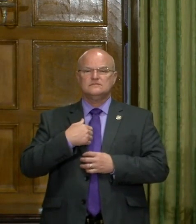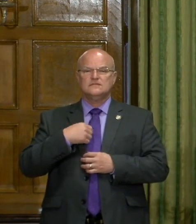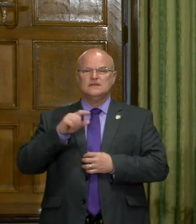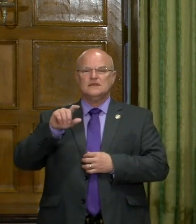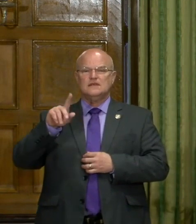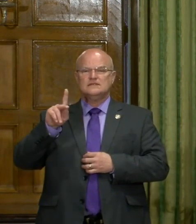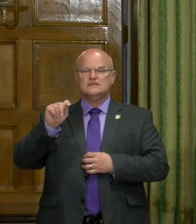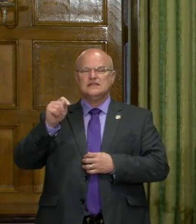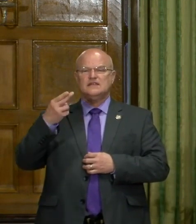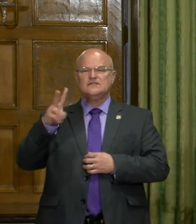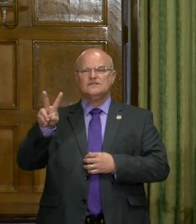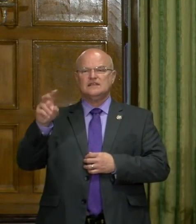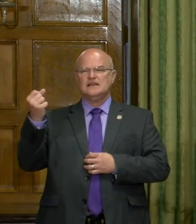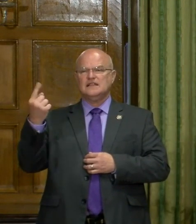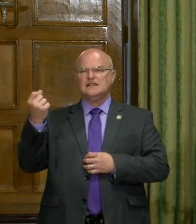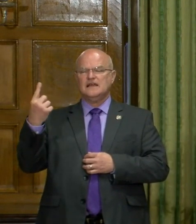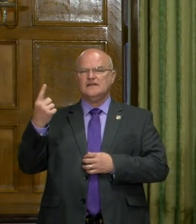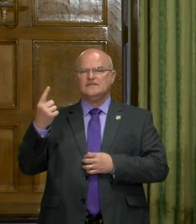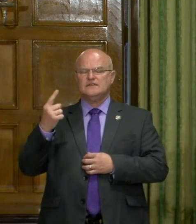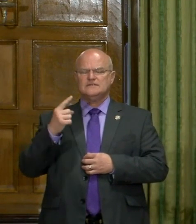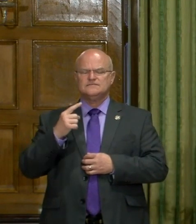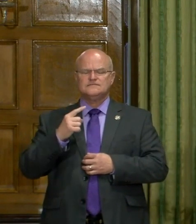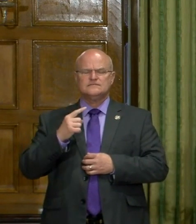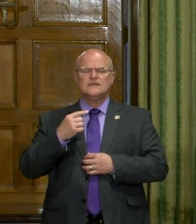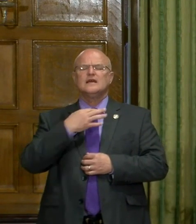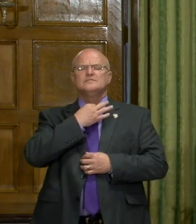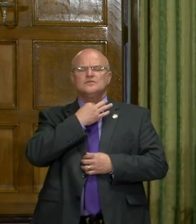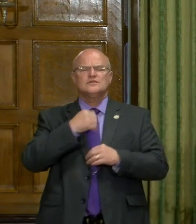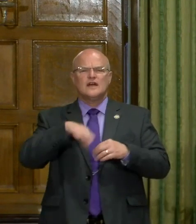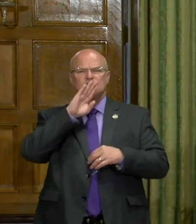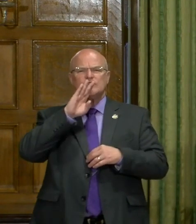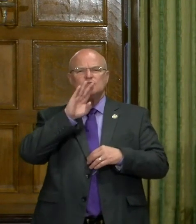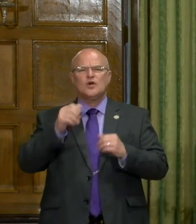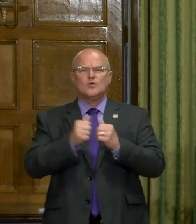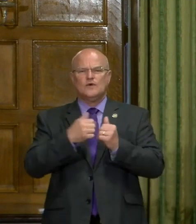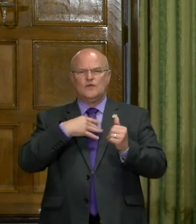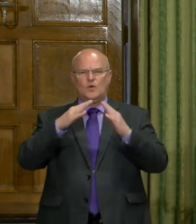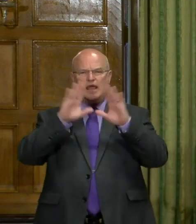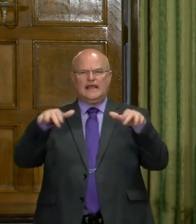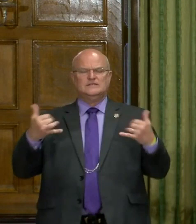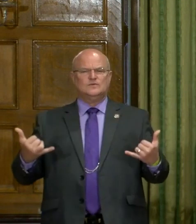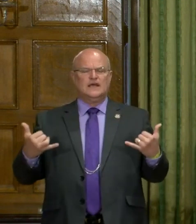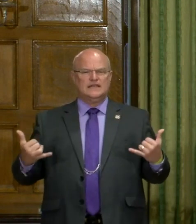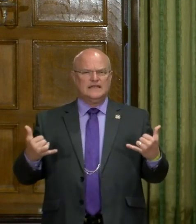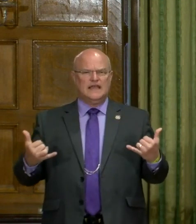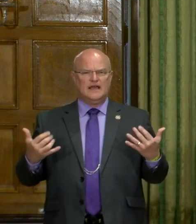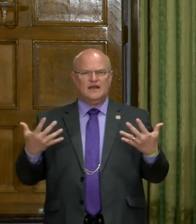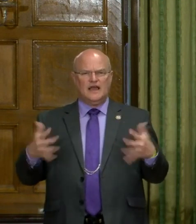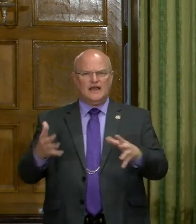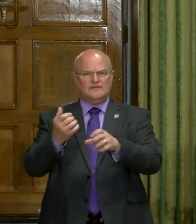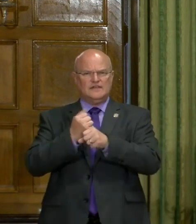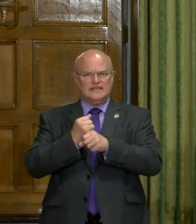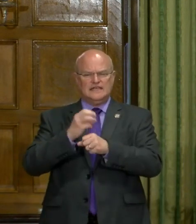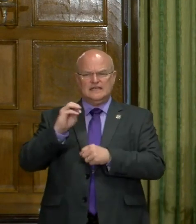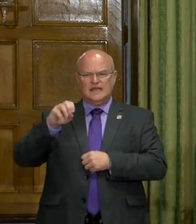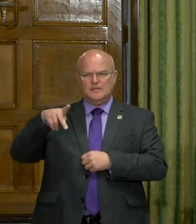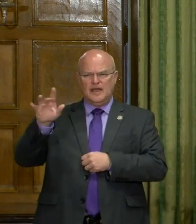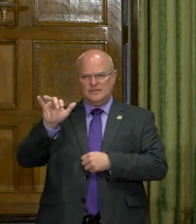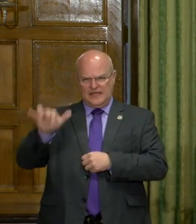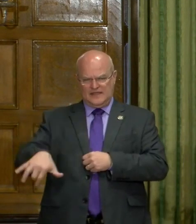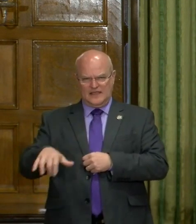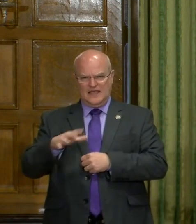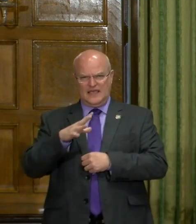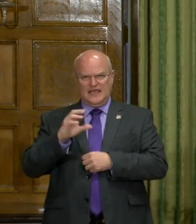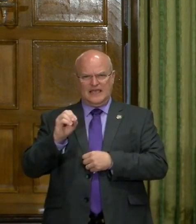Um, I'm curious to how frustrated you are with the White House right now after getting a map like that.